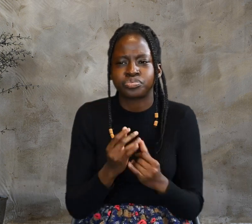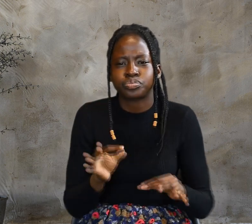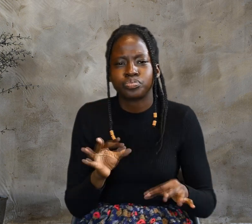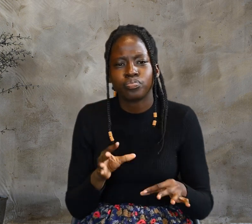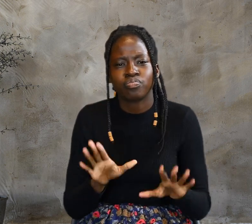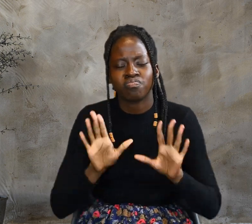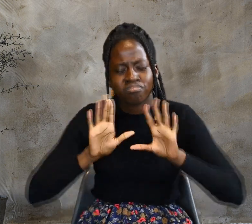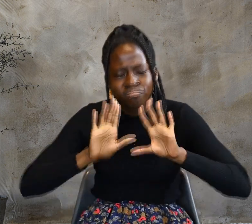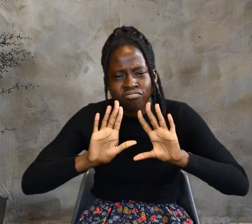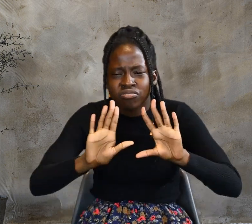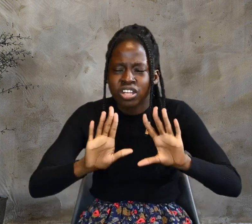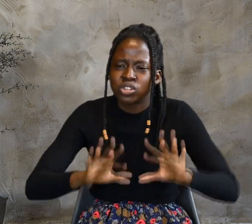judge correctly.